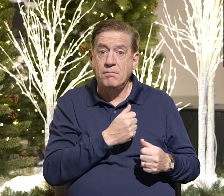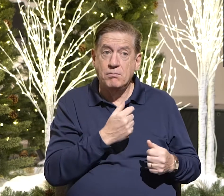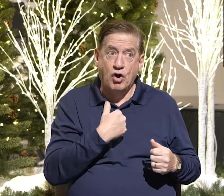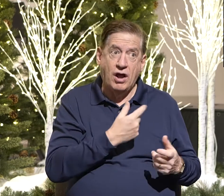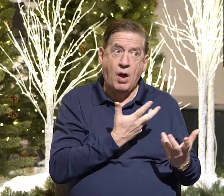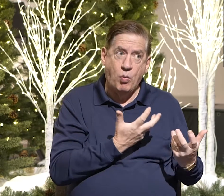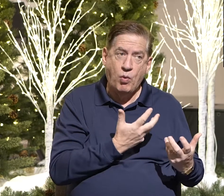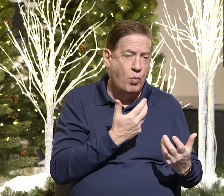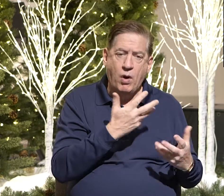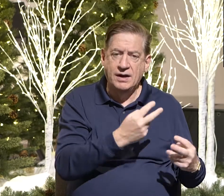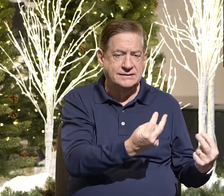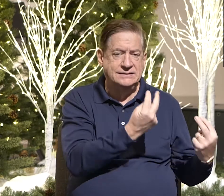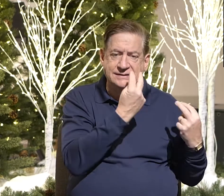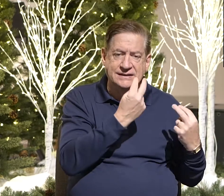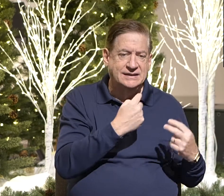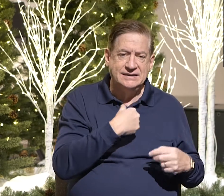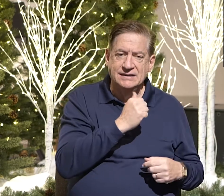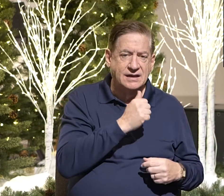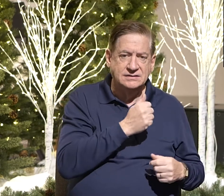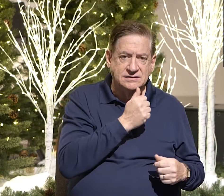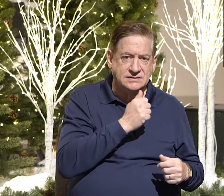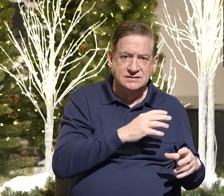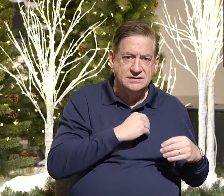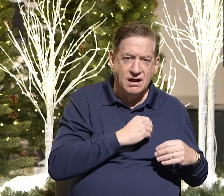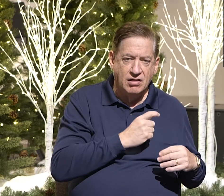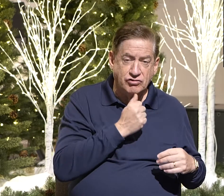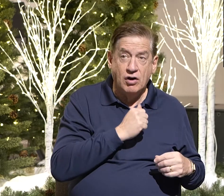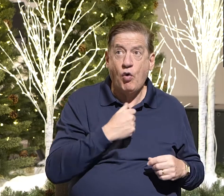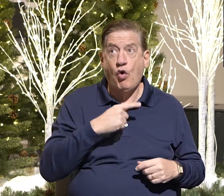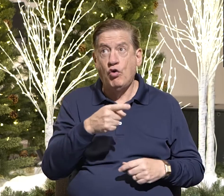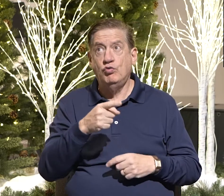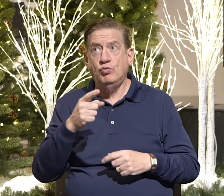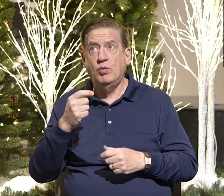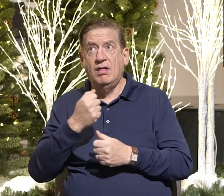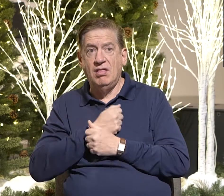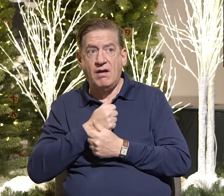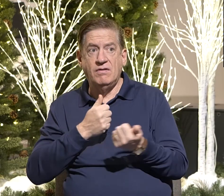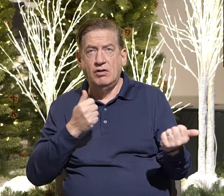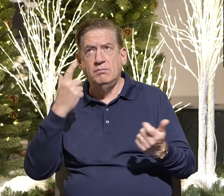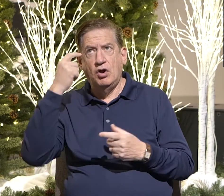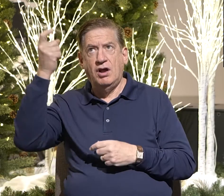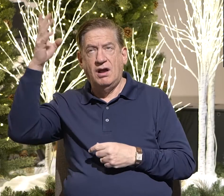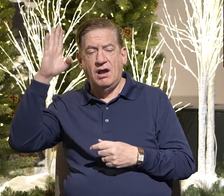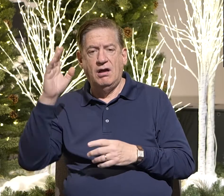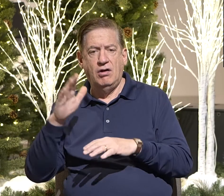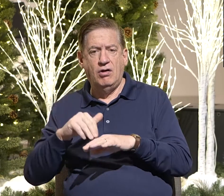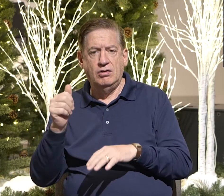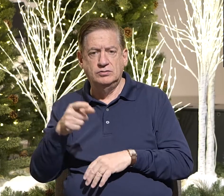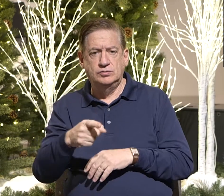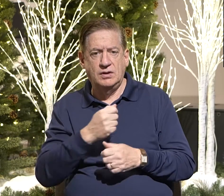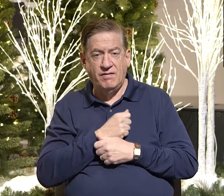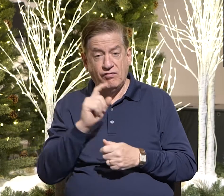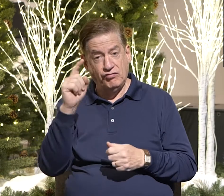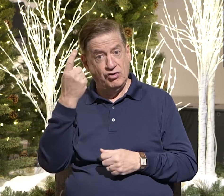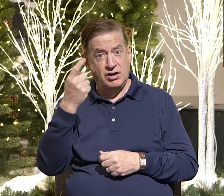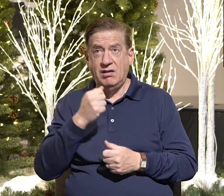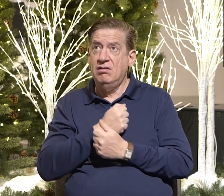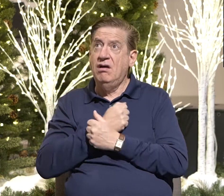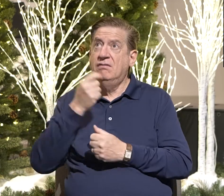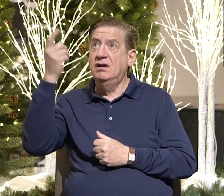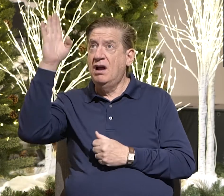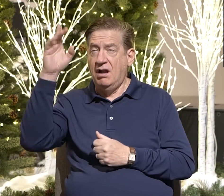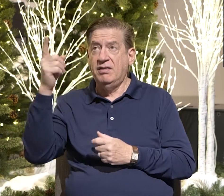to love others. See, first we are called to love God and then out of our love for God, we love others.